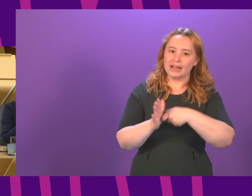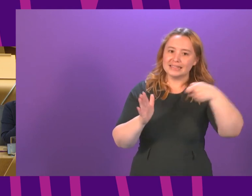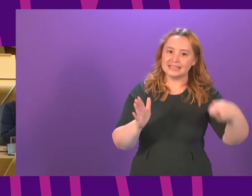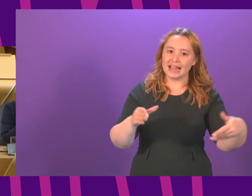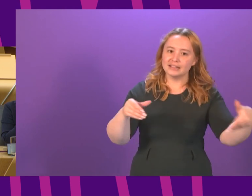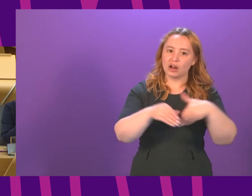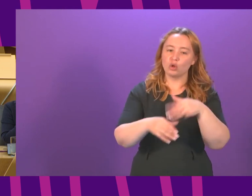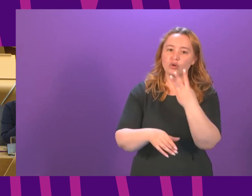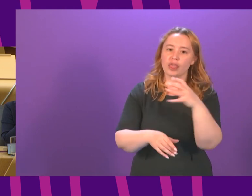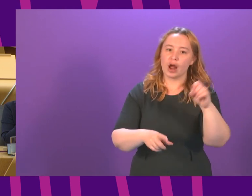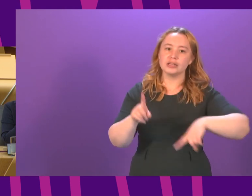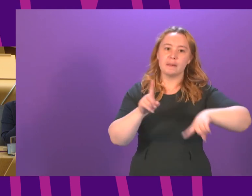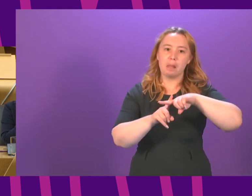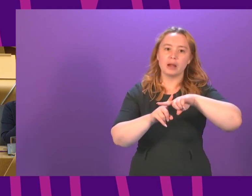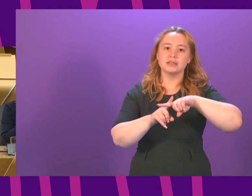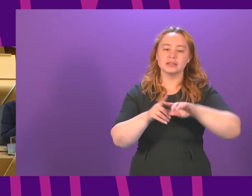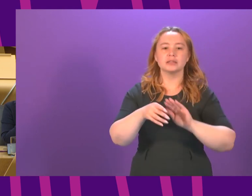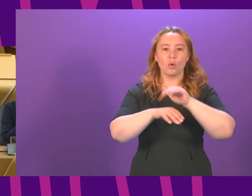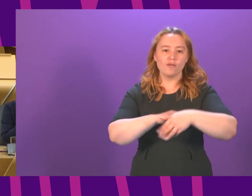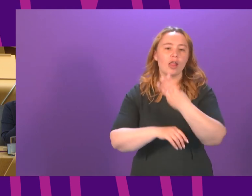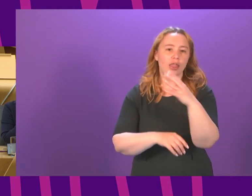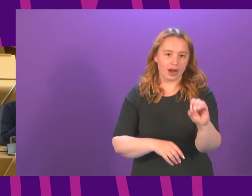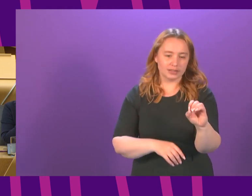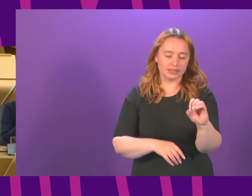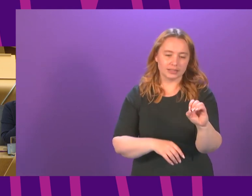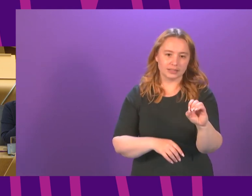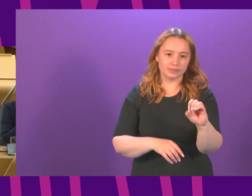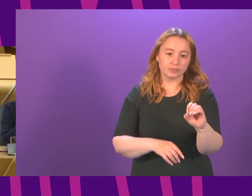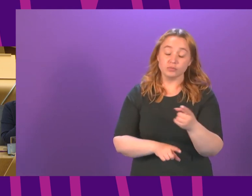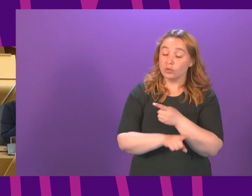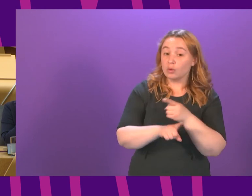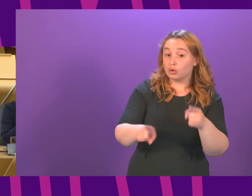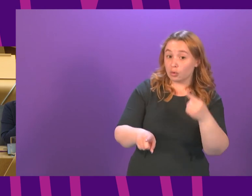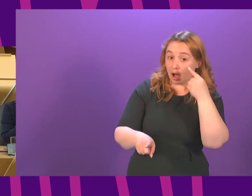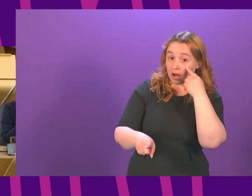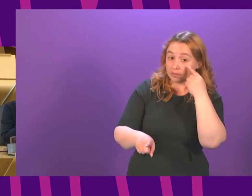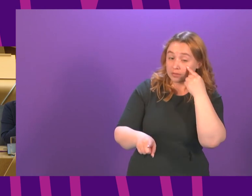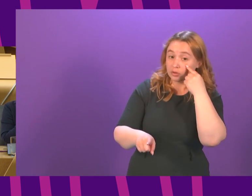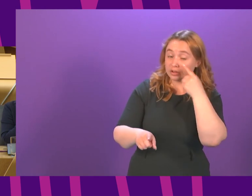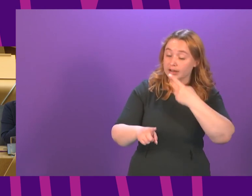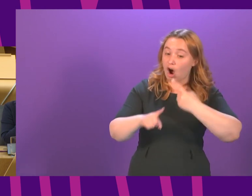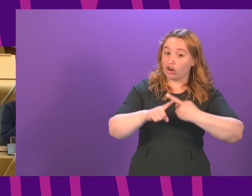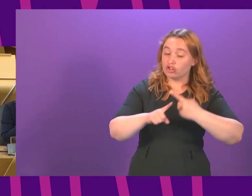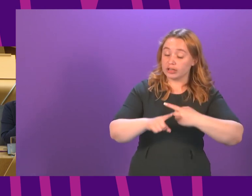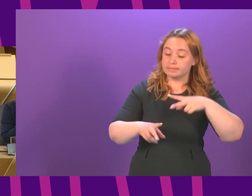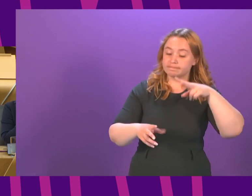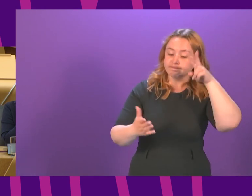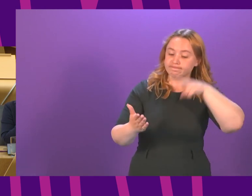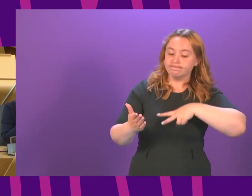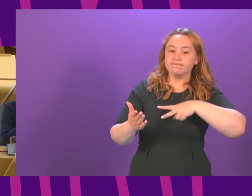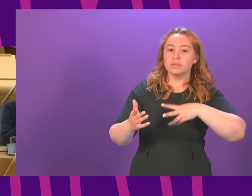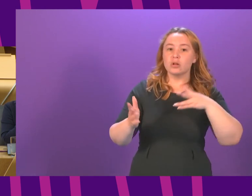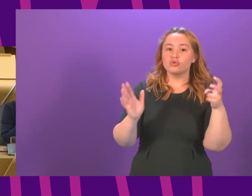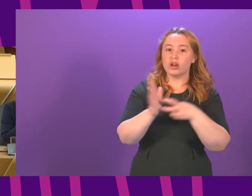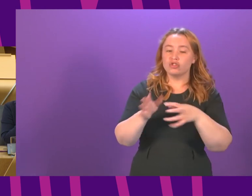30 plus age bracket so it would be useful to understand from the First Minister if she will urgently consider looking at that online registration and